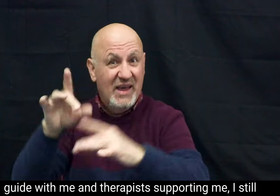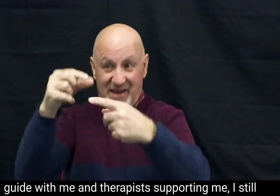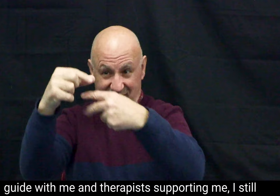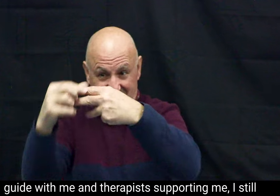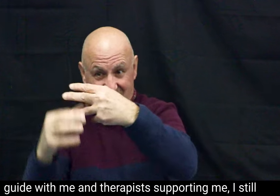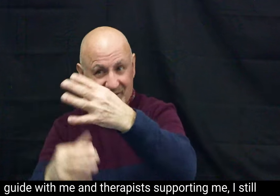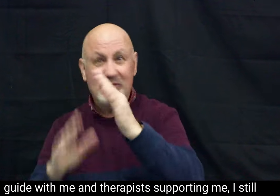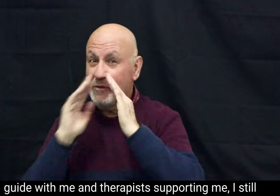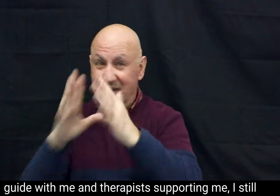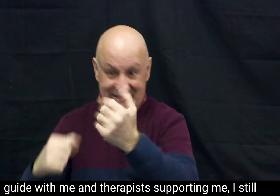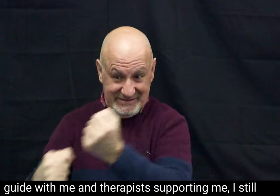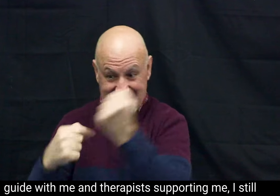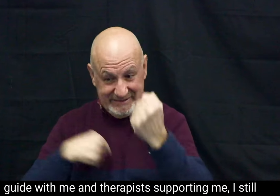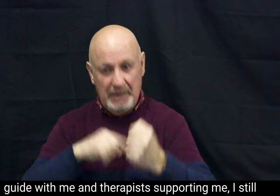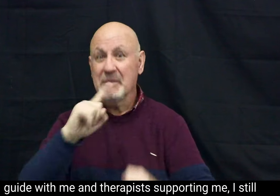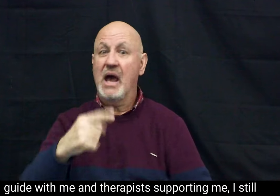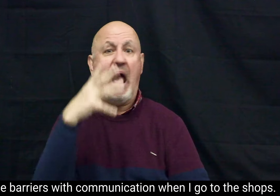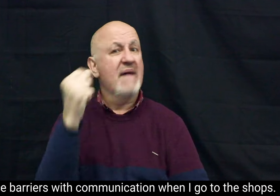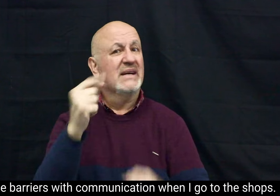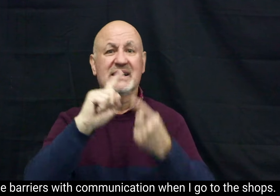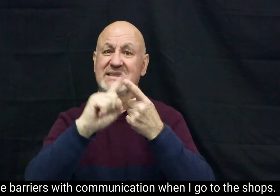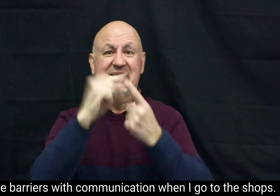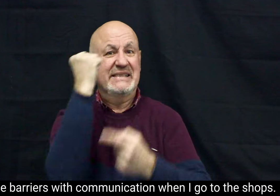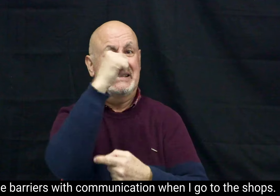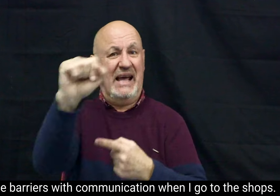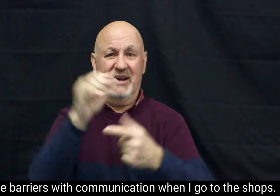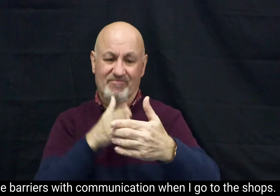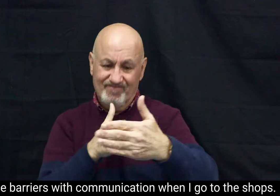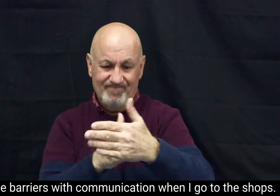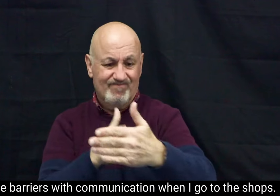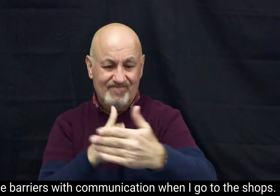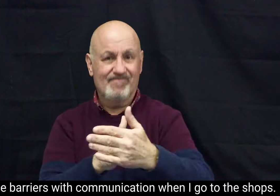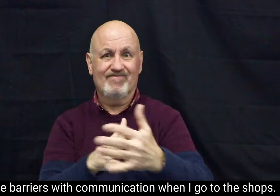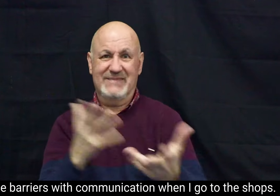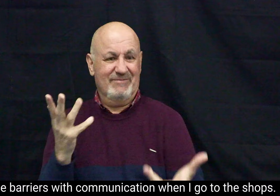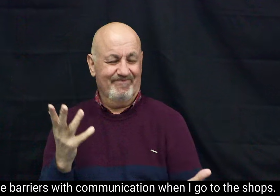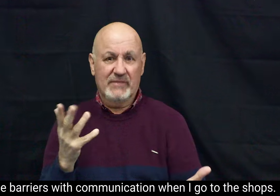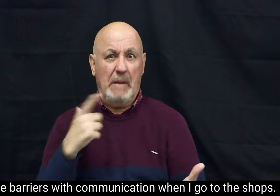therapists supporting me, I still face barriers with communication when I go to the shops.